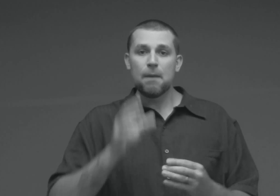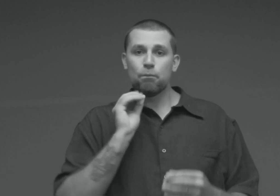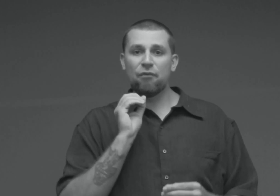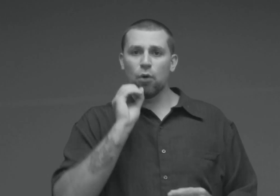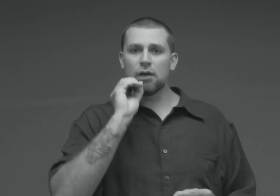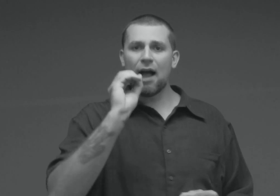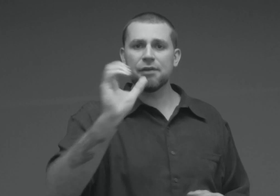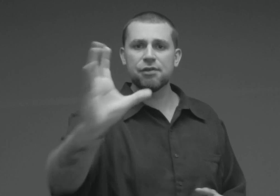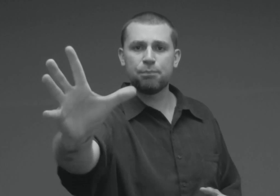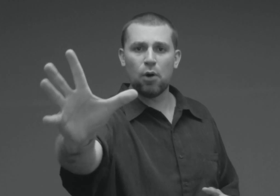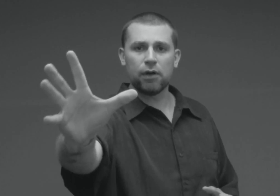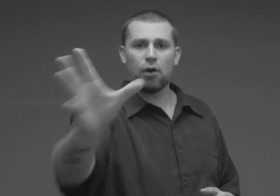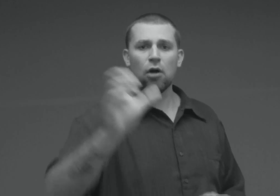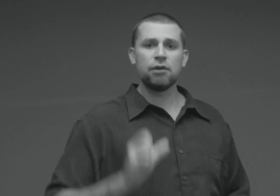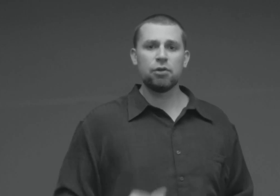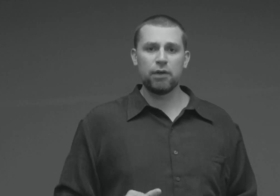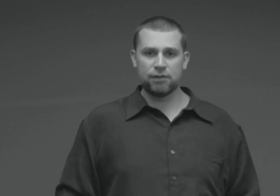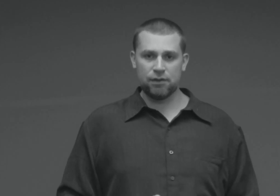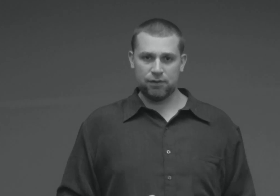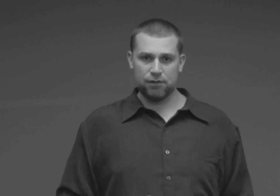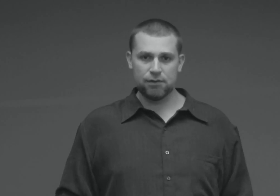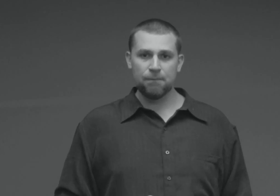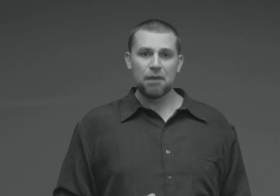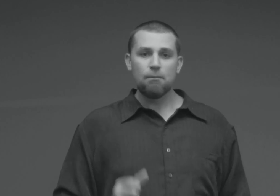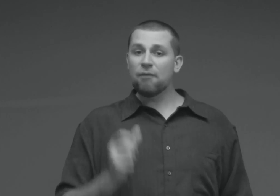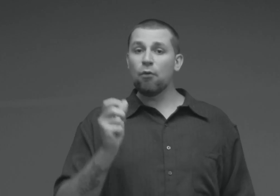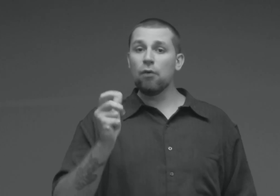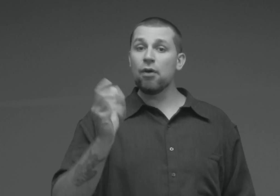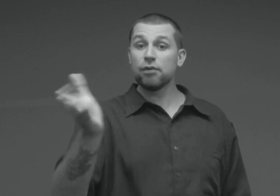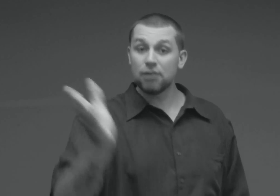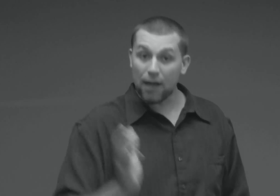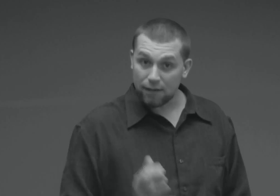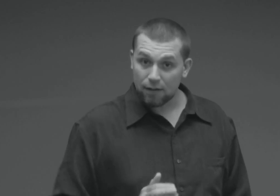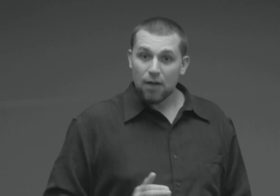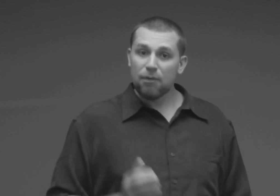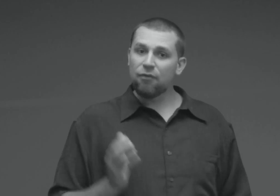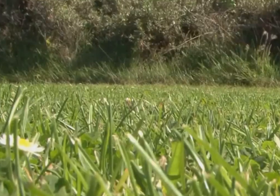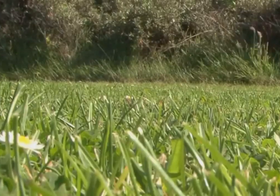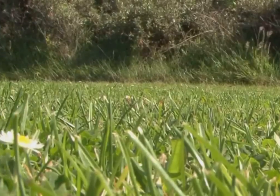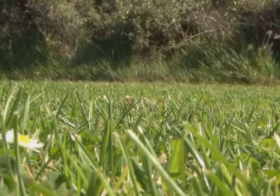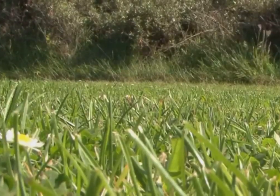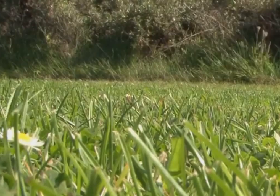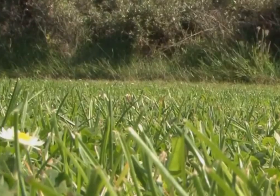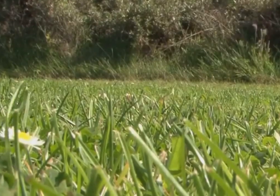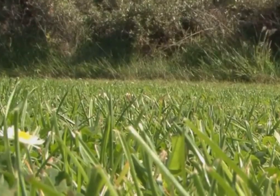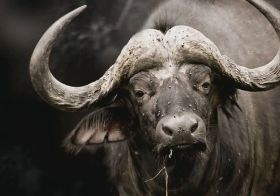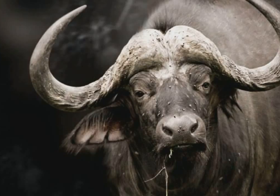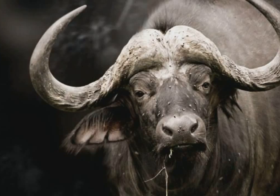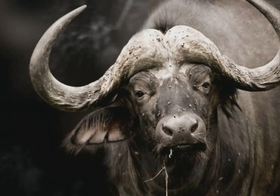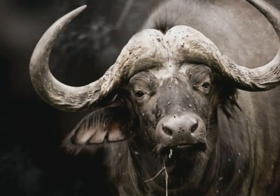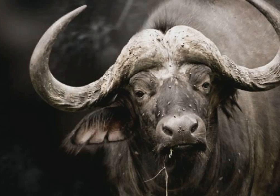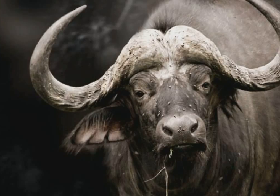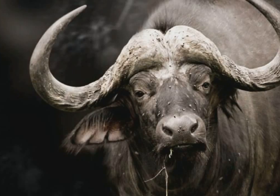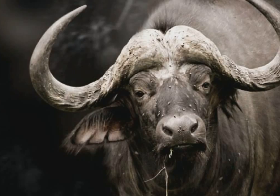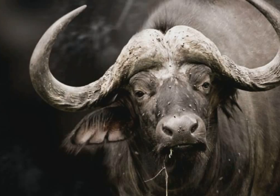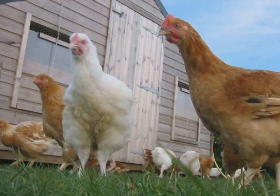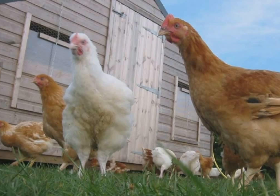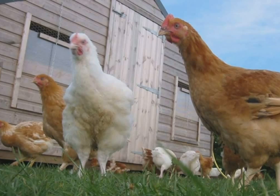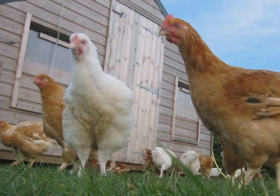before God spoke it all into existence, before there was light, before there was grass or beast or chickens or